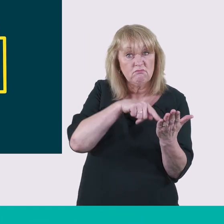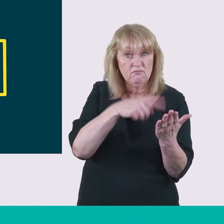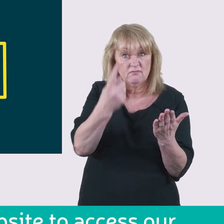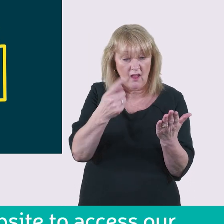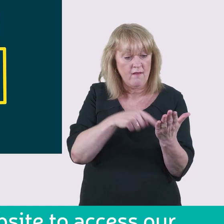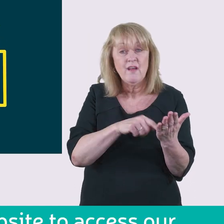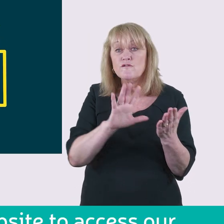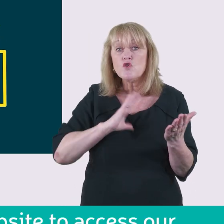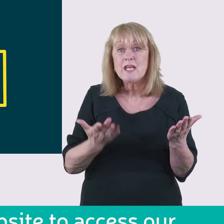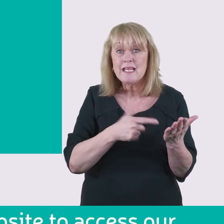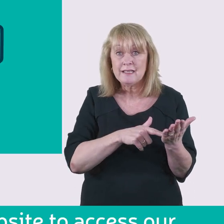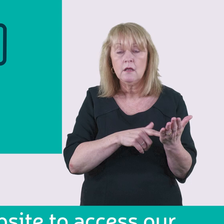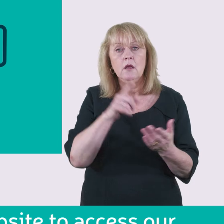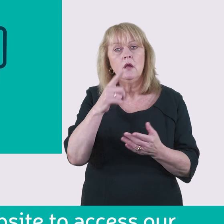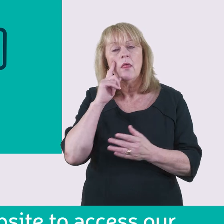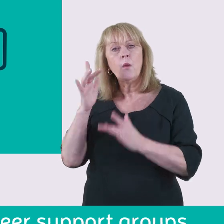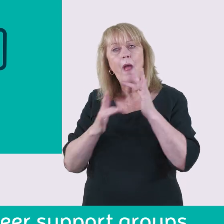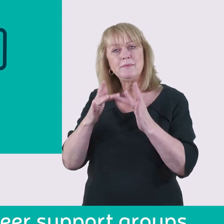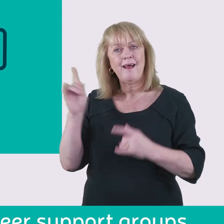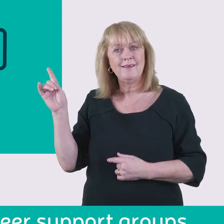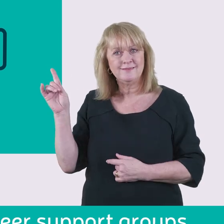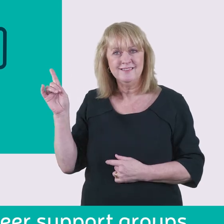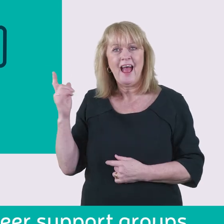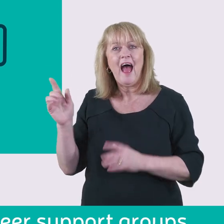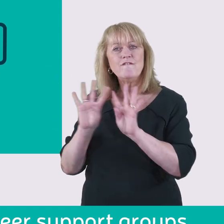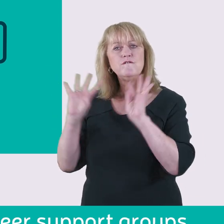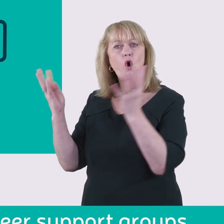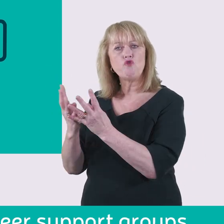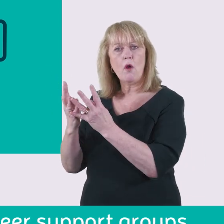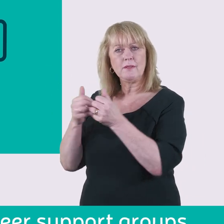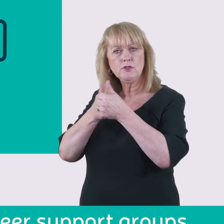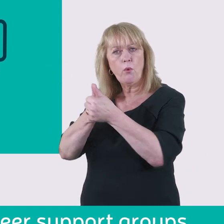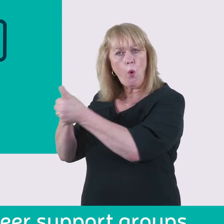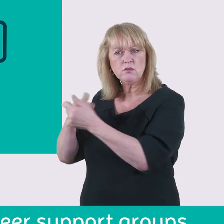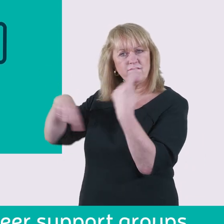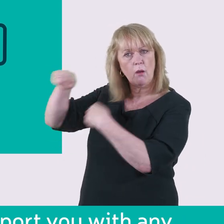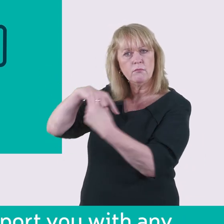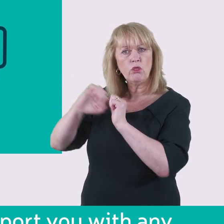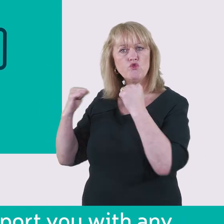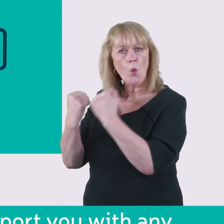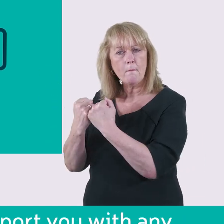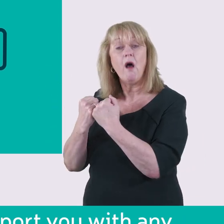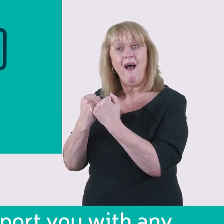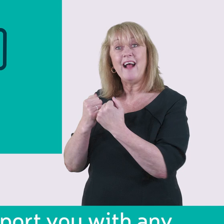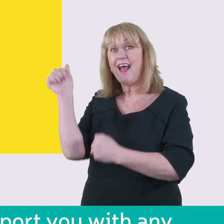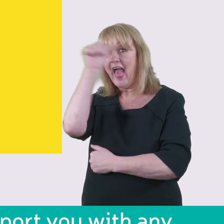You can also use our website to access our online forum and virtual peer support groups and our experts can support you